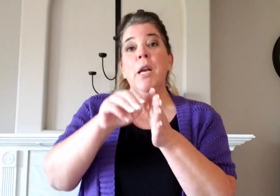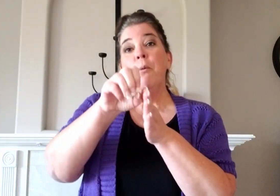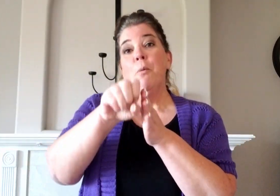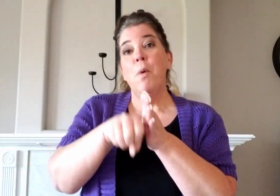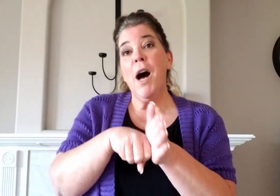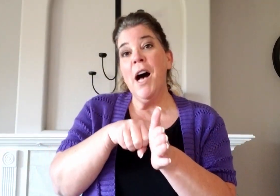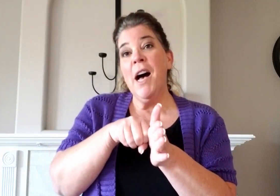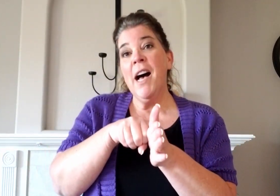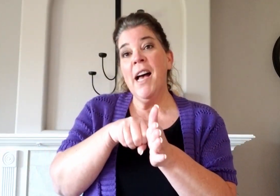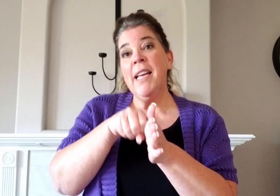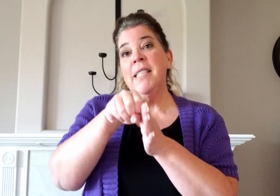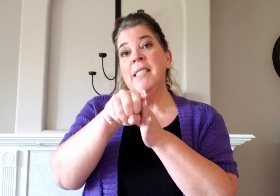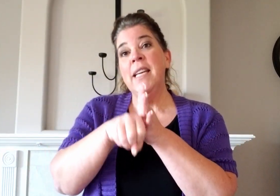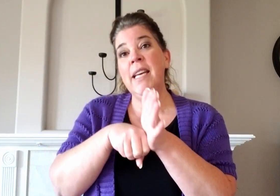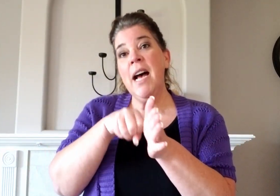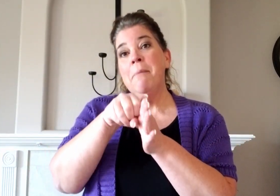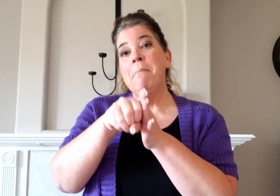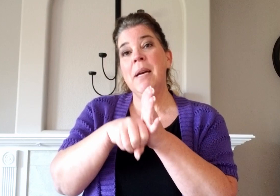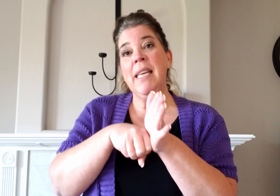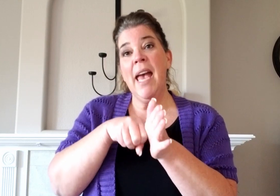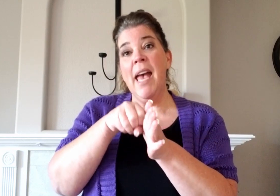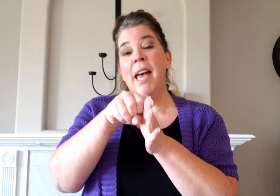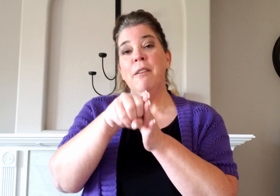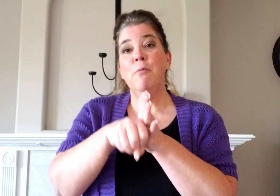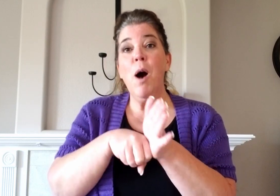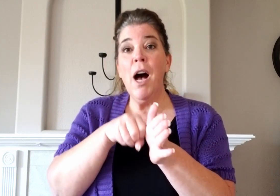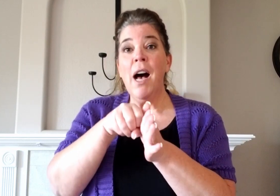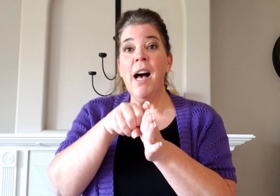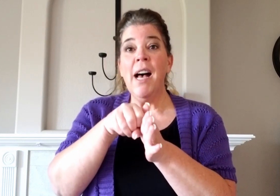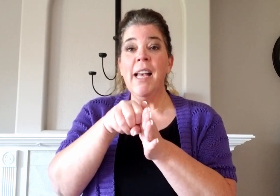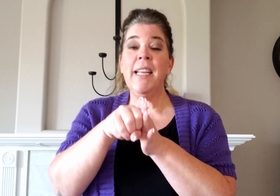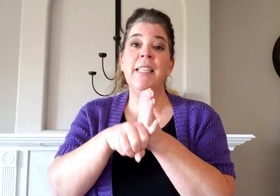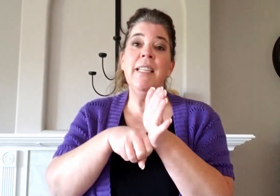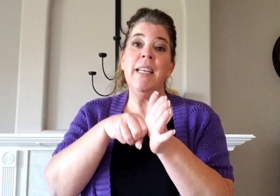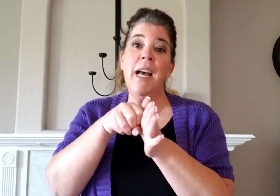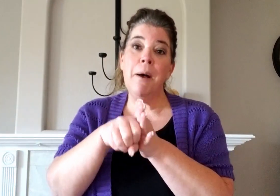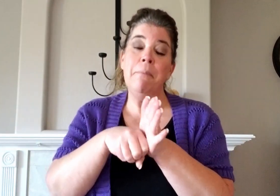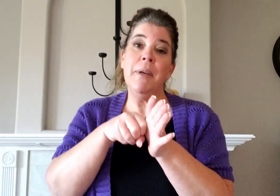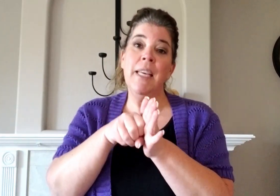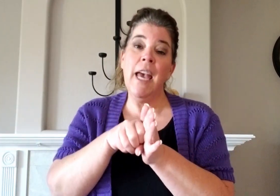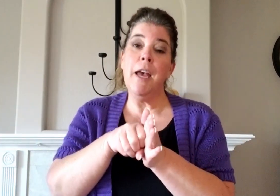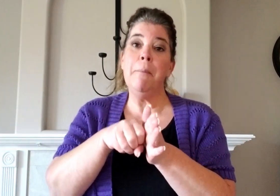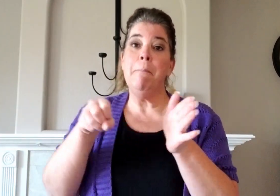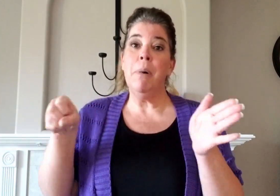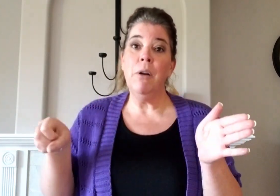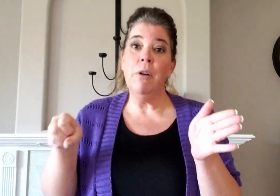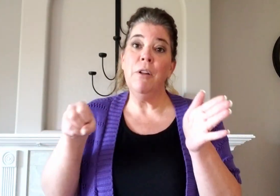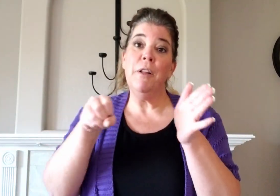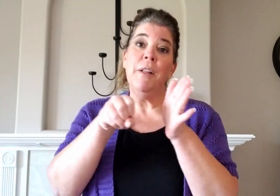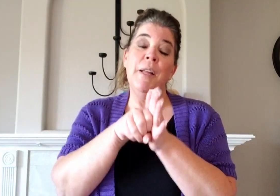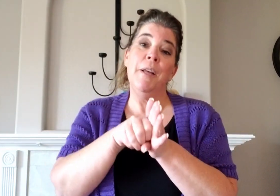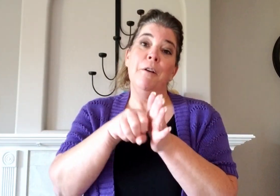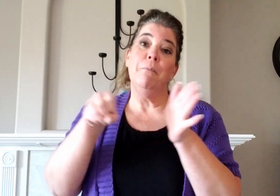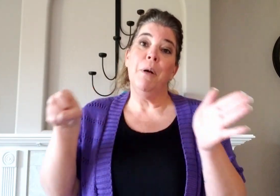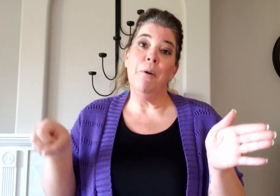wind it up again, wind it up again, pull, pull,